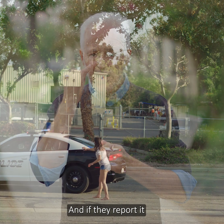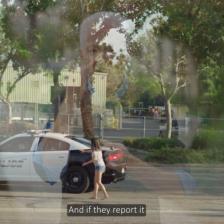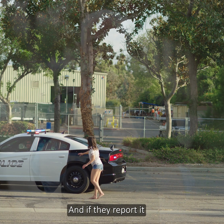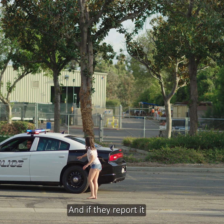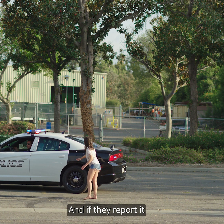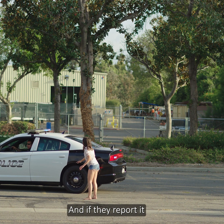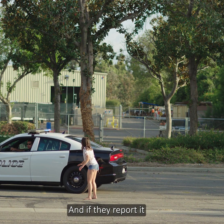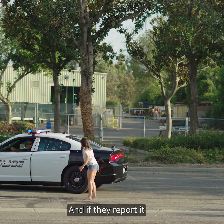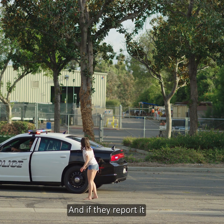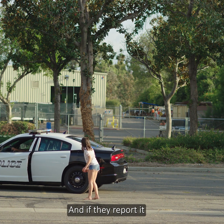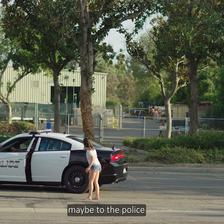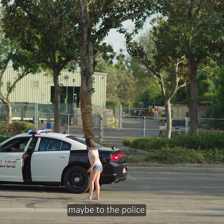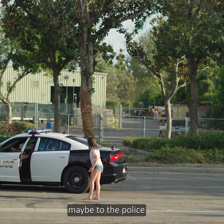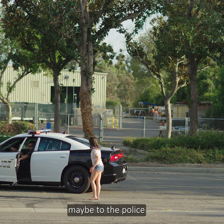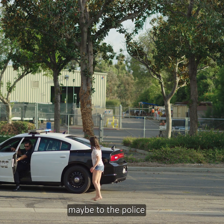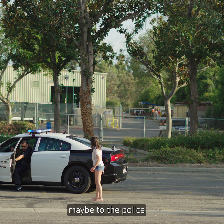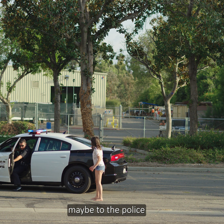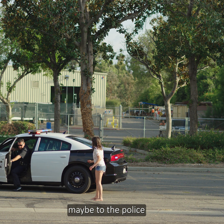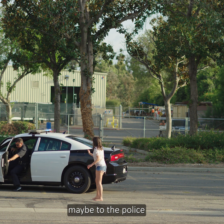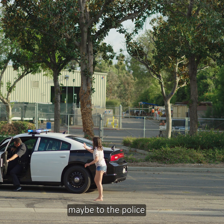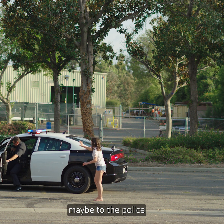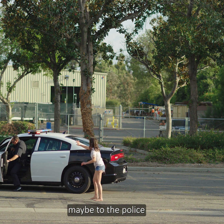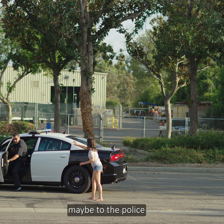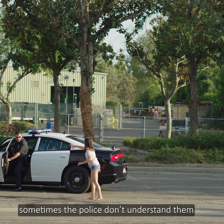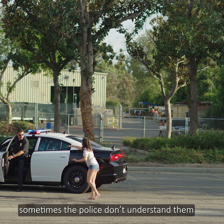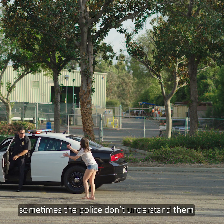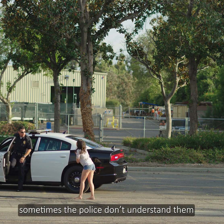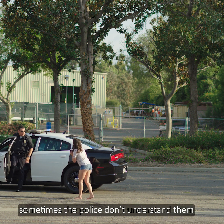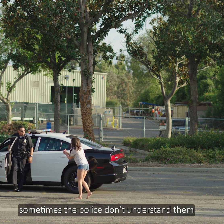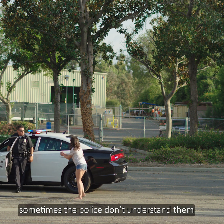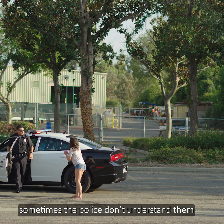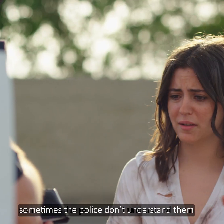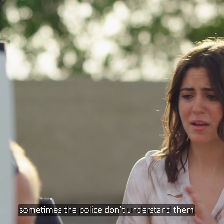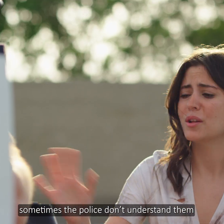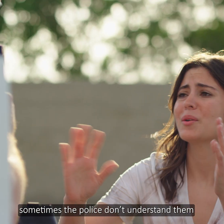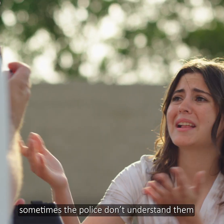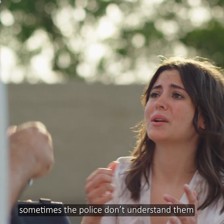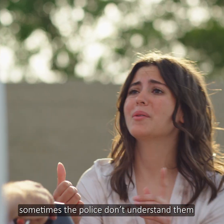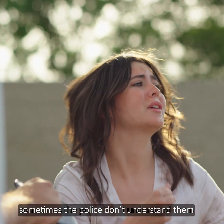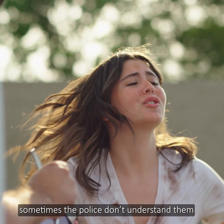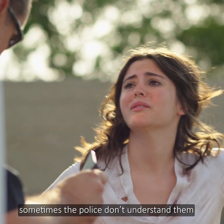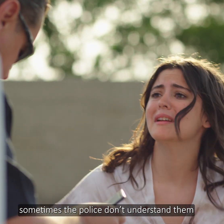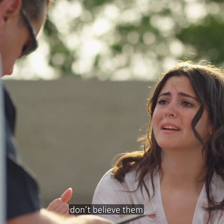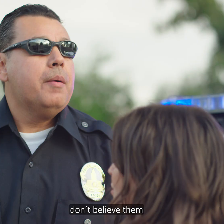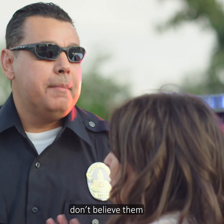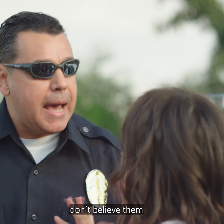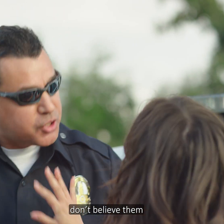if they report it, maybe to the police, sometimes the police don't understand them, don't believe them,